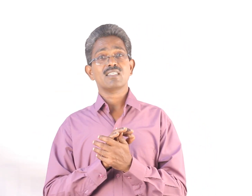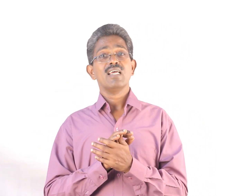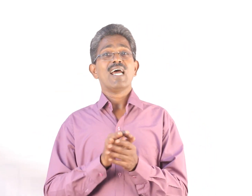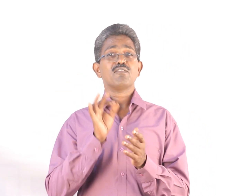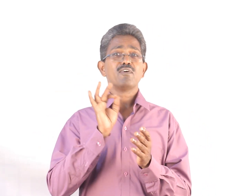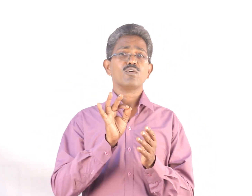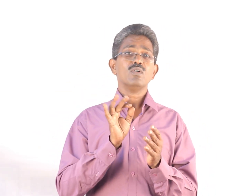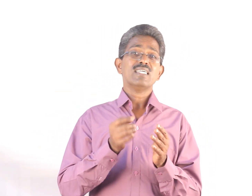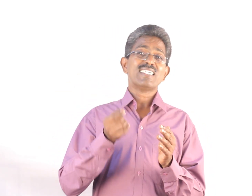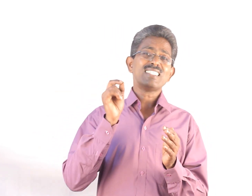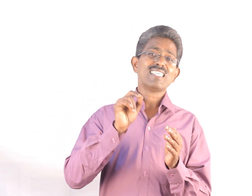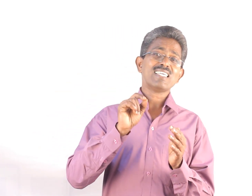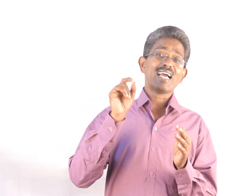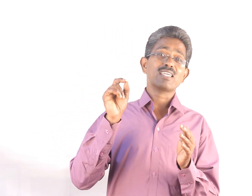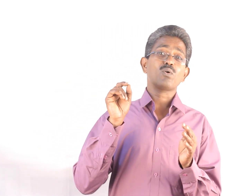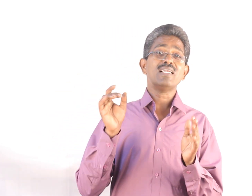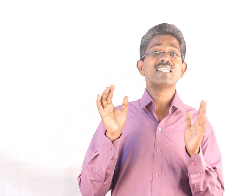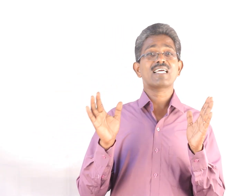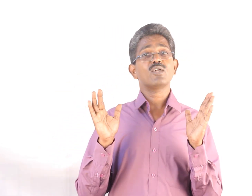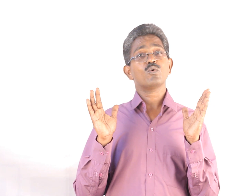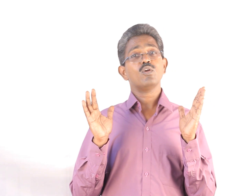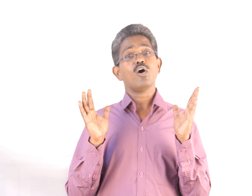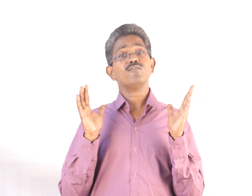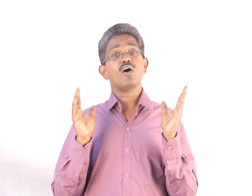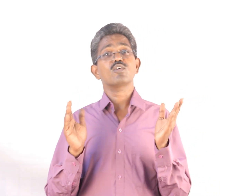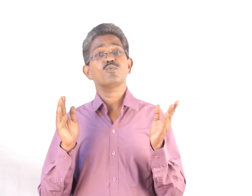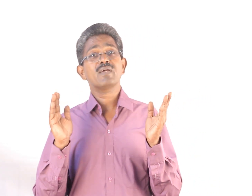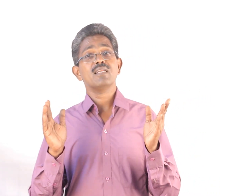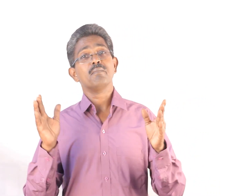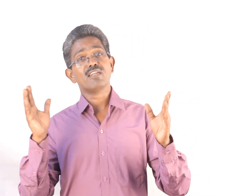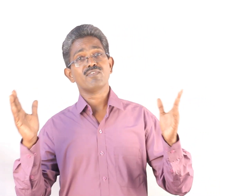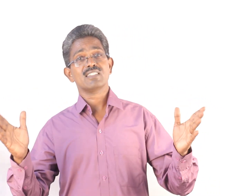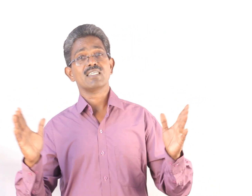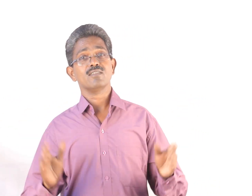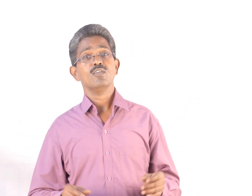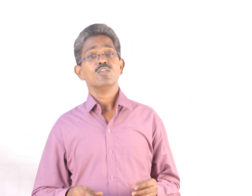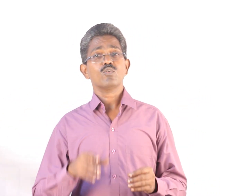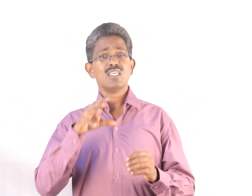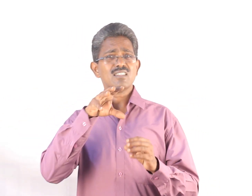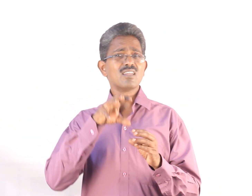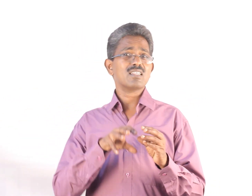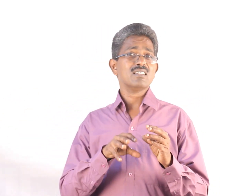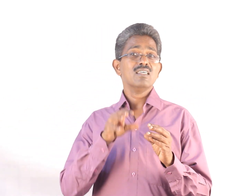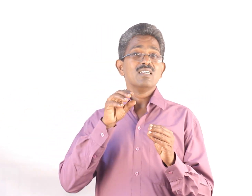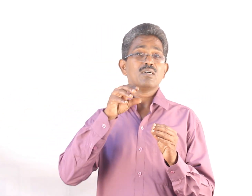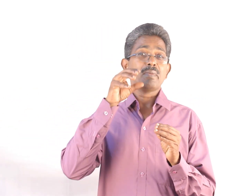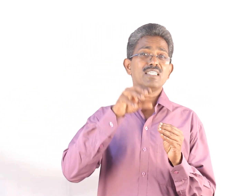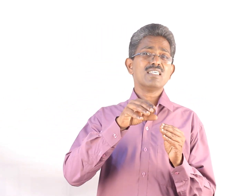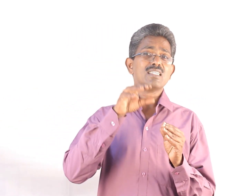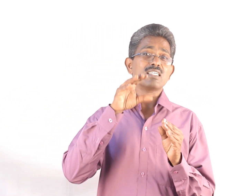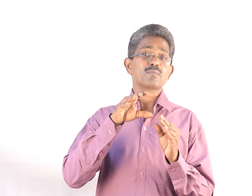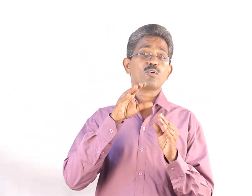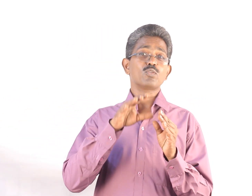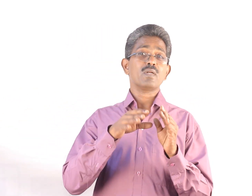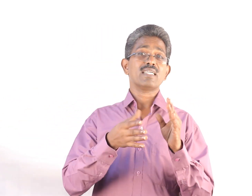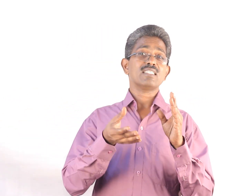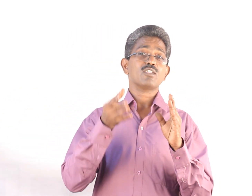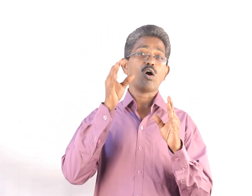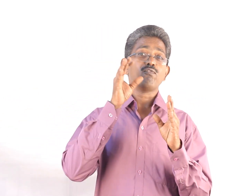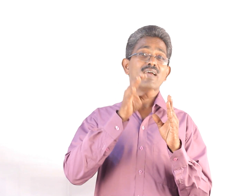and five, testing and quality control of automobile manufacturing. So these are the major responsibilities of